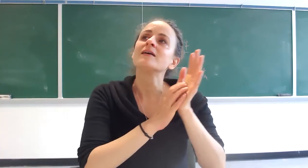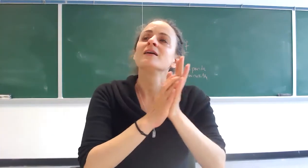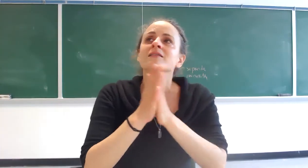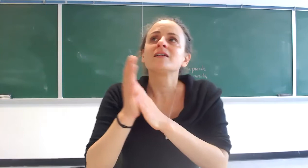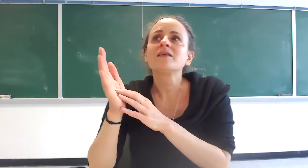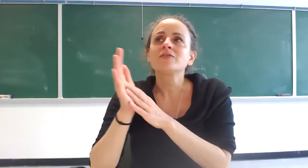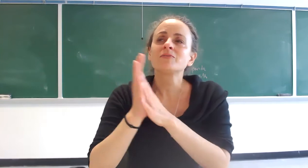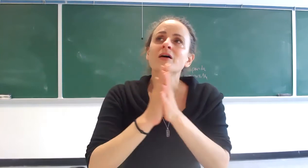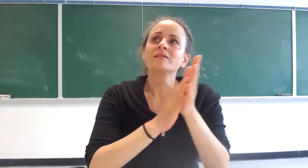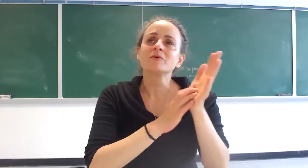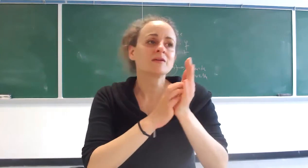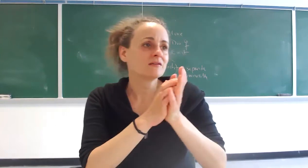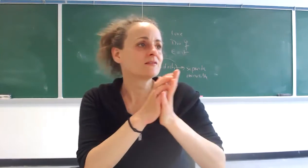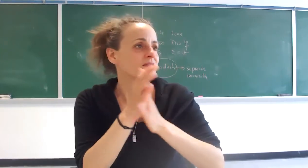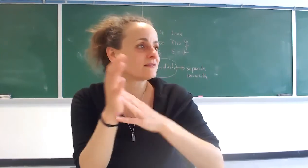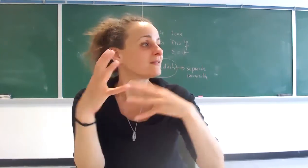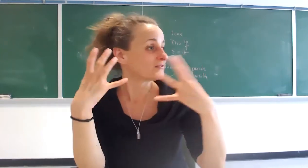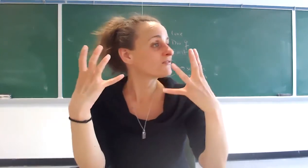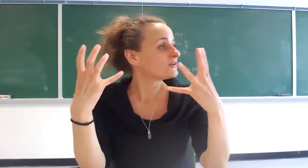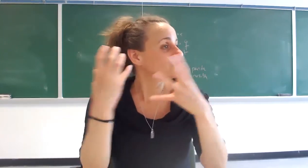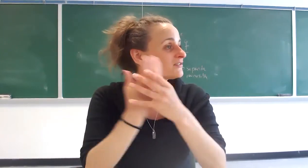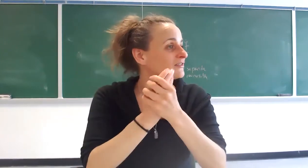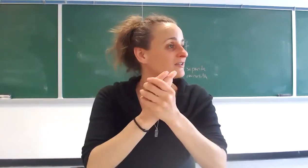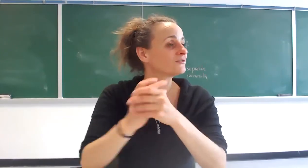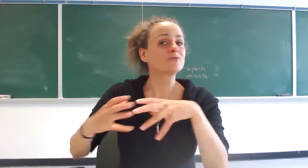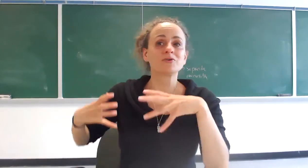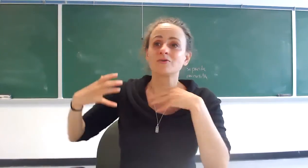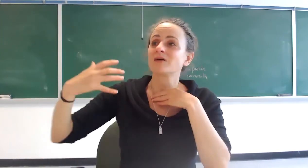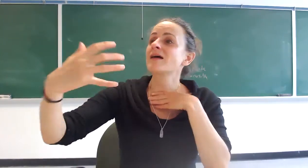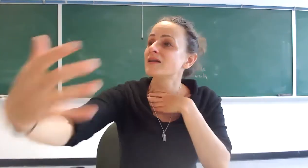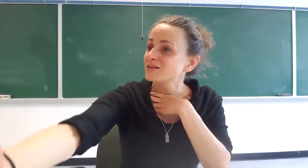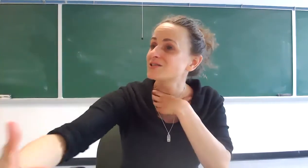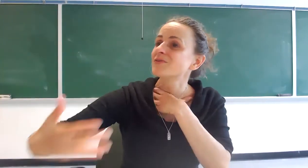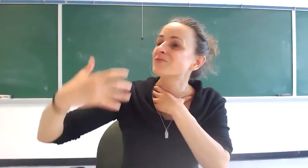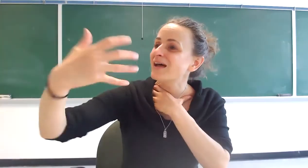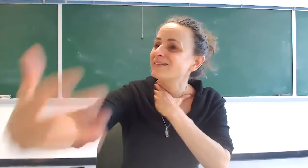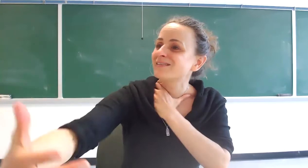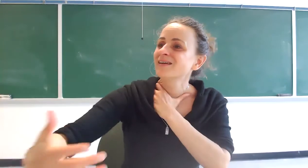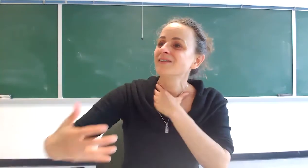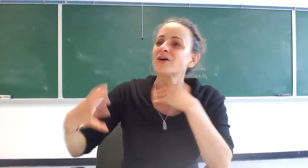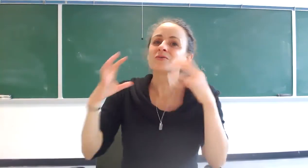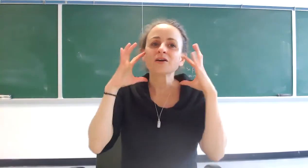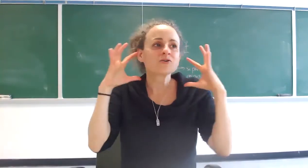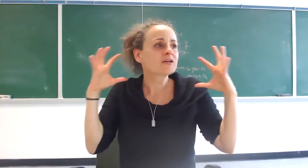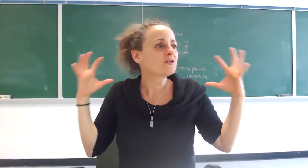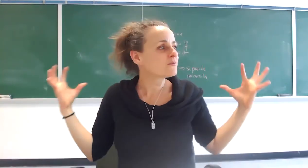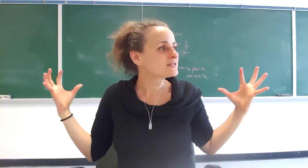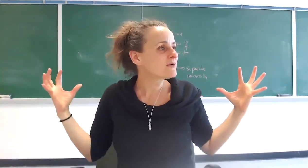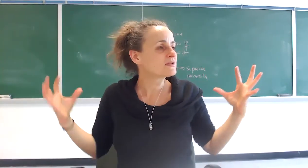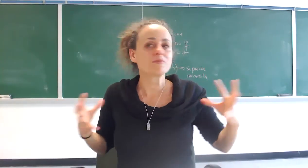that sounds plausible because that's a very nietzschean thing to do you're engaging with reality not only are you hearing what's happening but